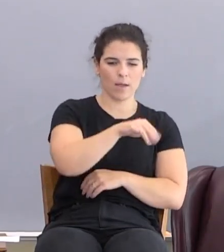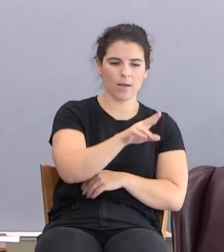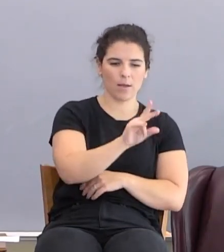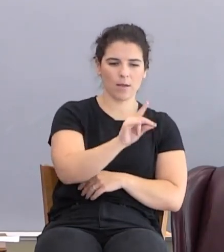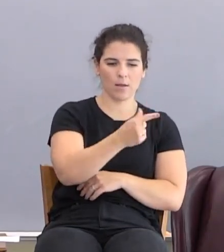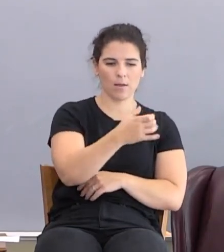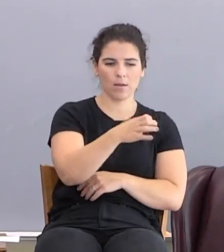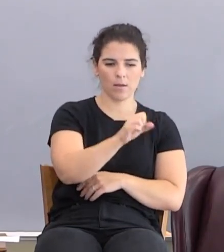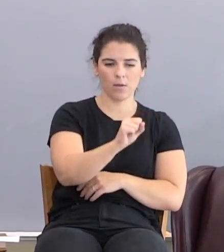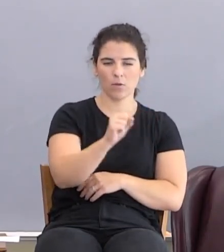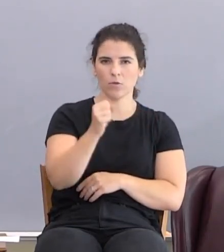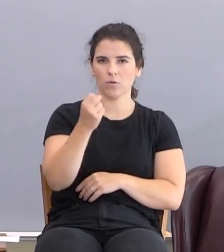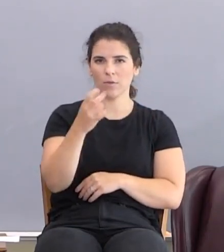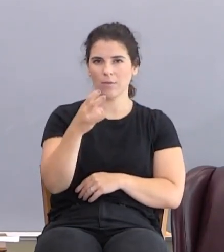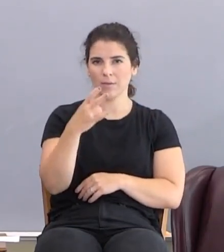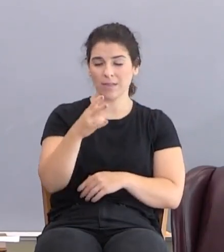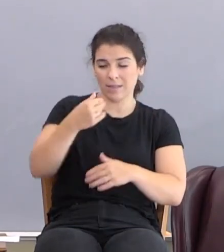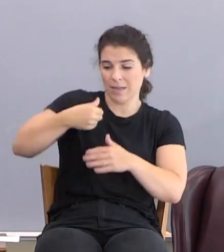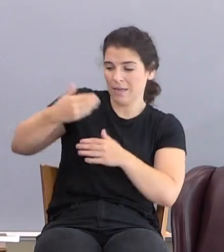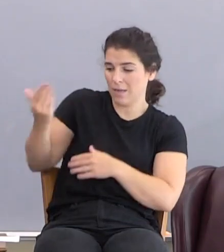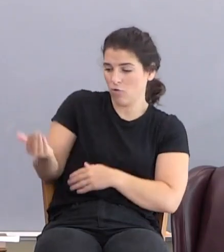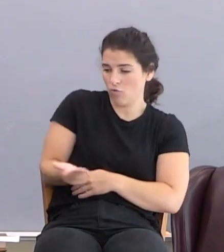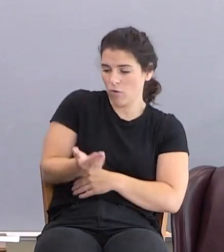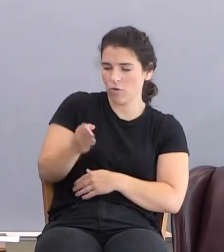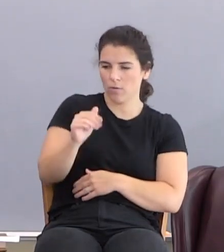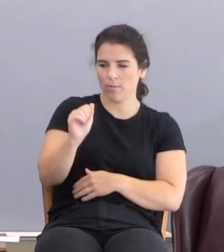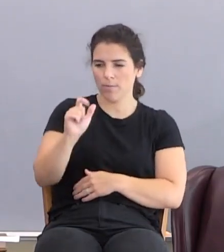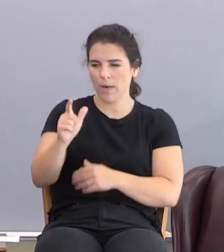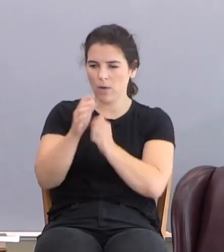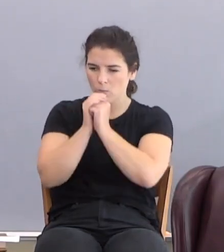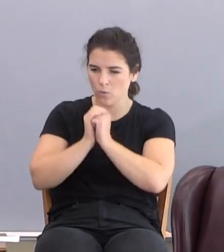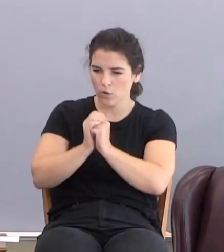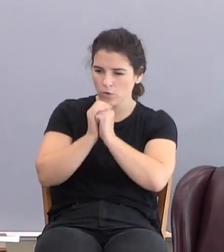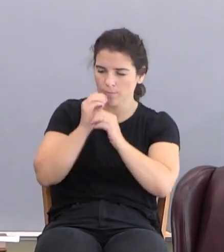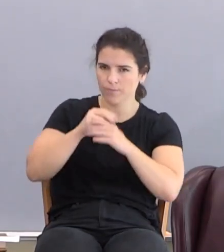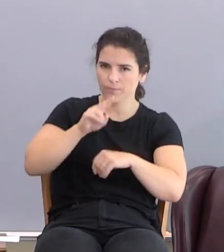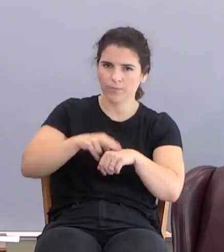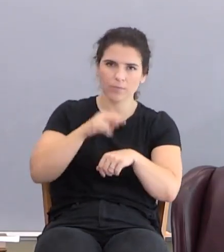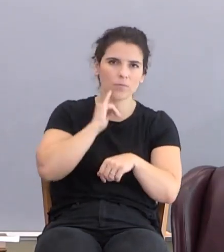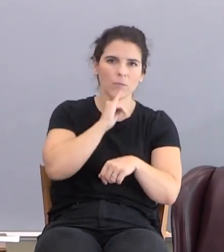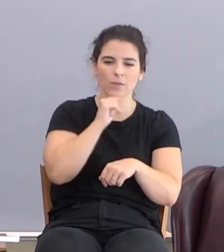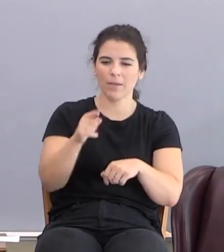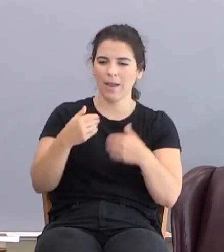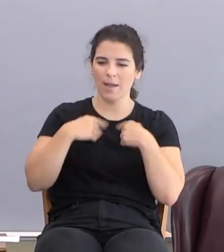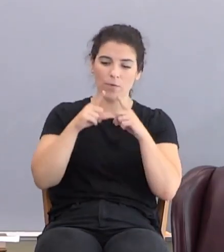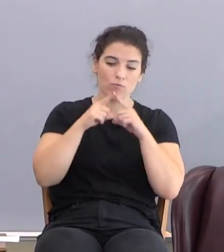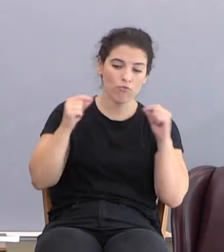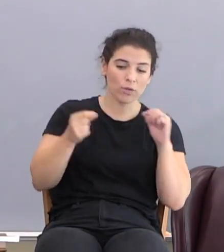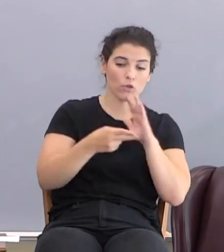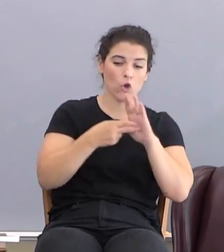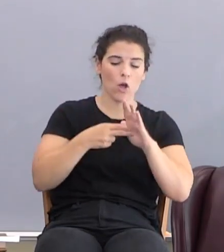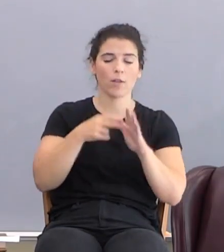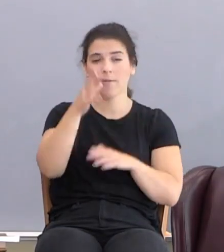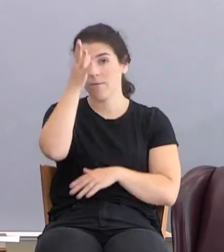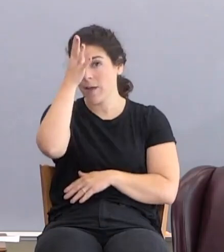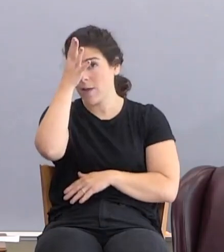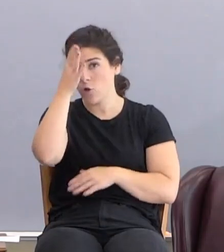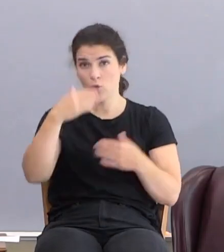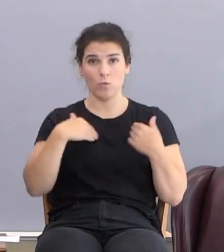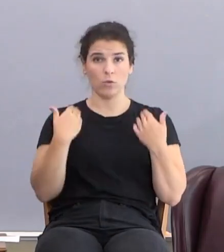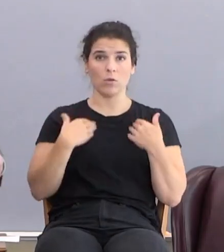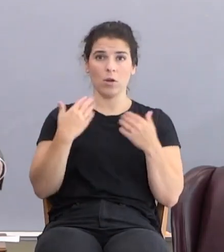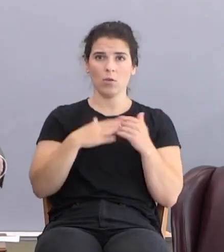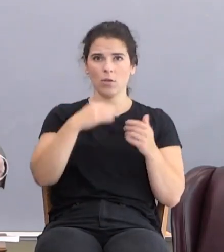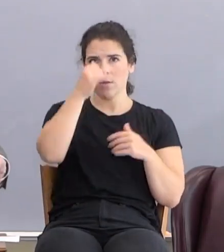the introduction of Baal worship into the nation Israel, where they have a priest that they call father, who's actually younger